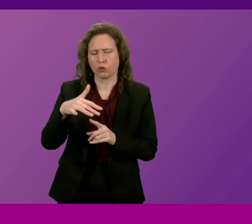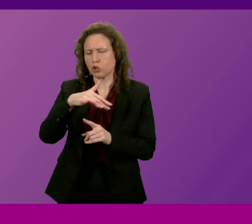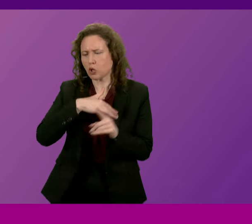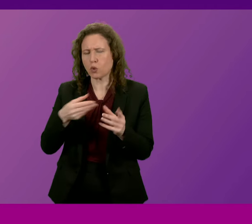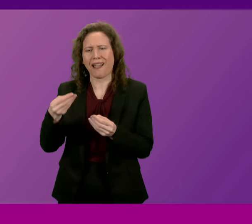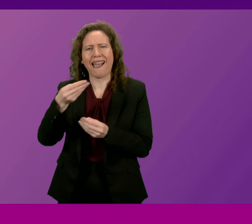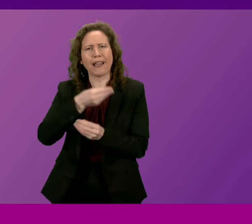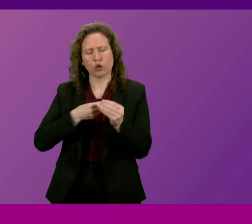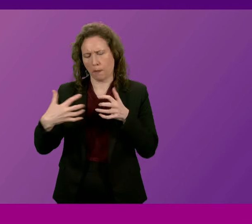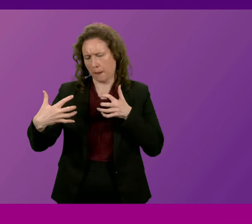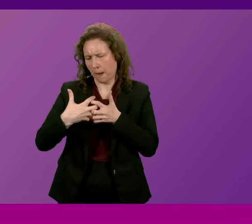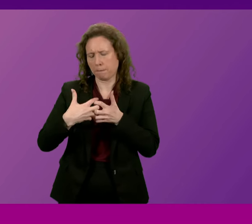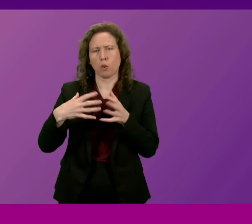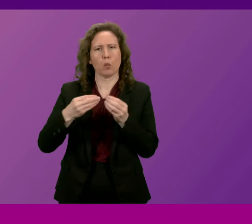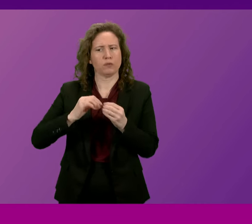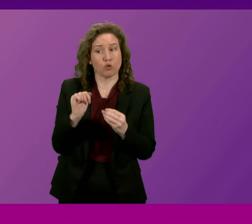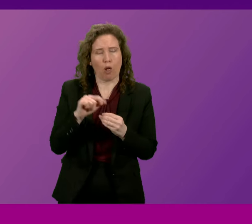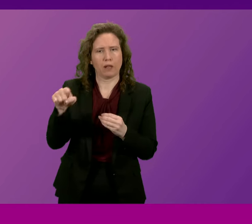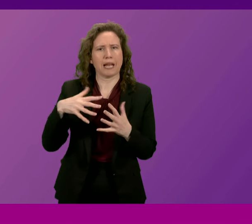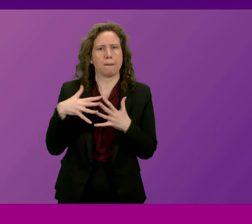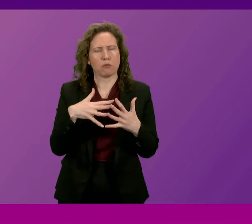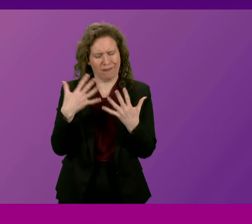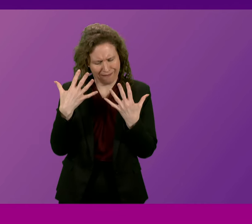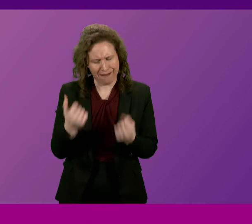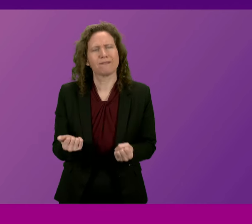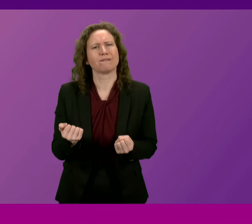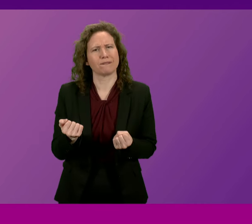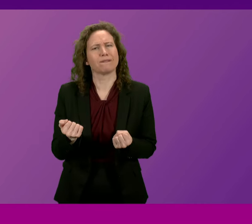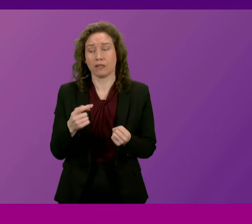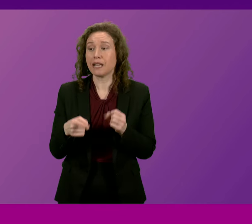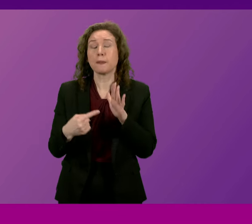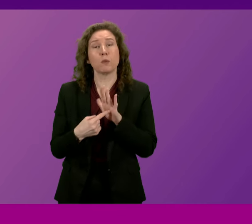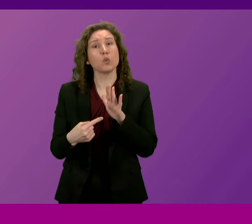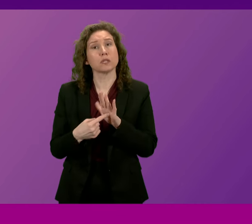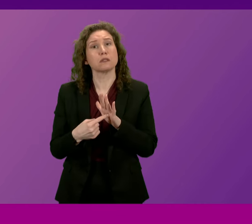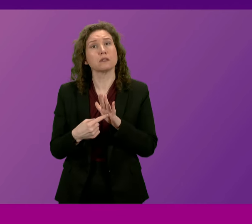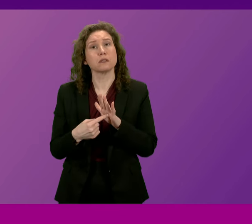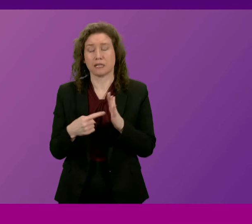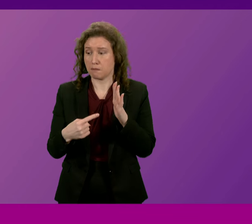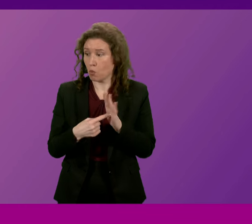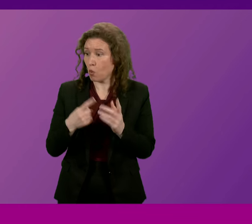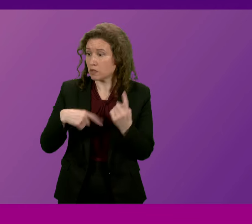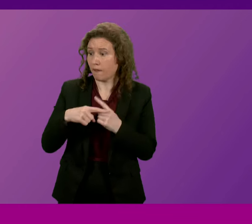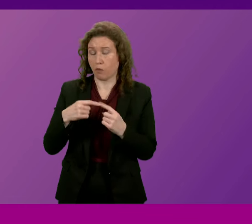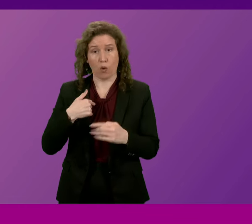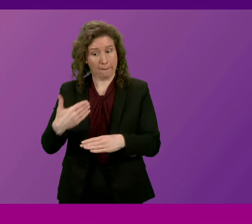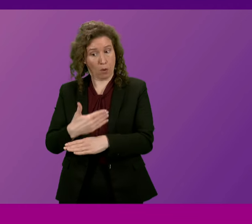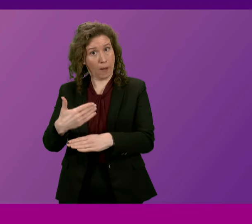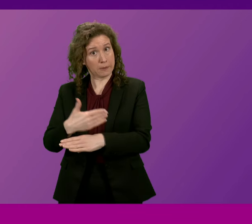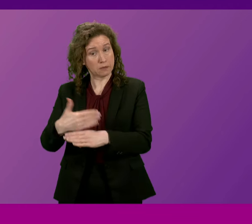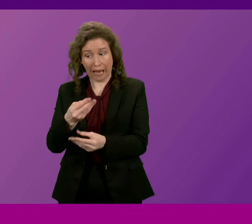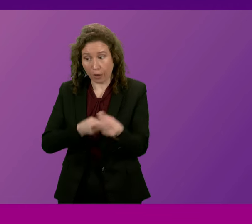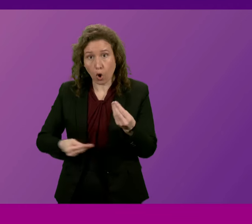ties between Scotland and the United States of America. I think they're important. They're important for employment in our economy.